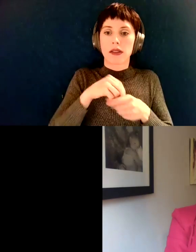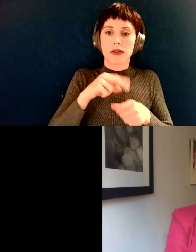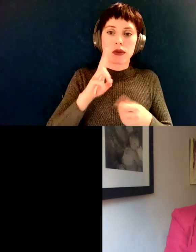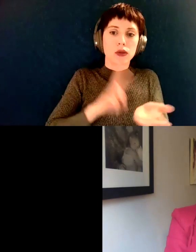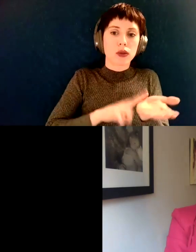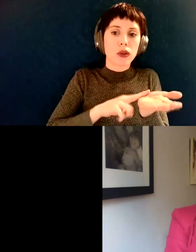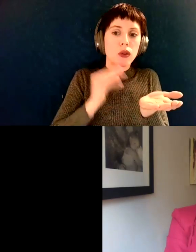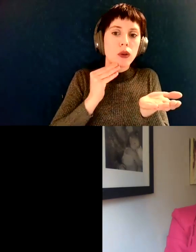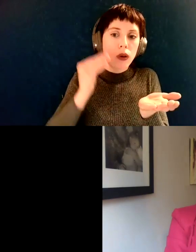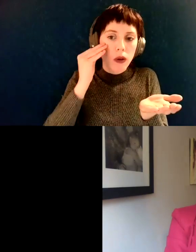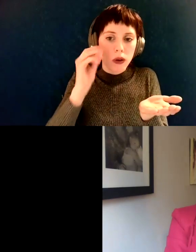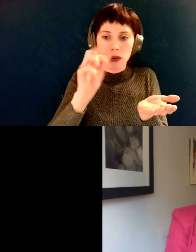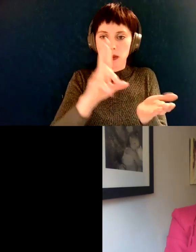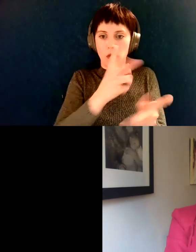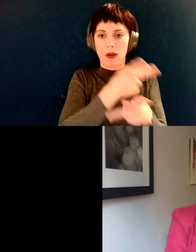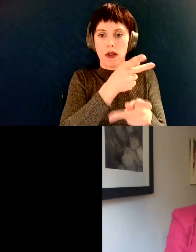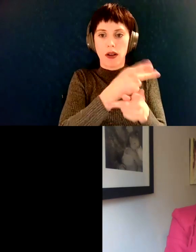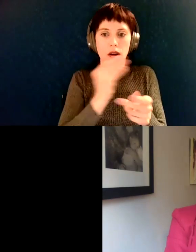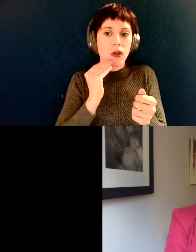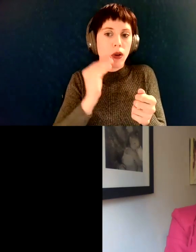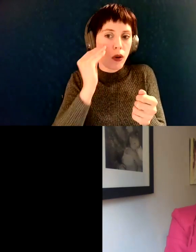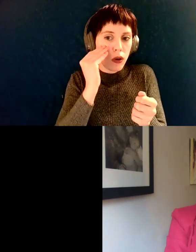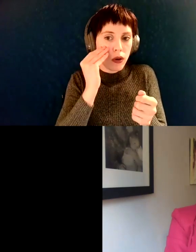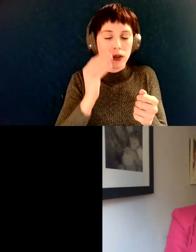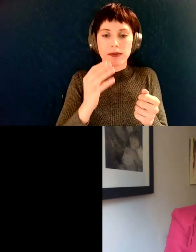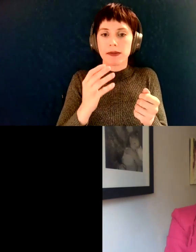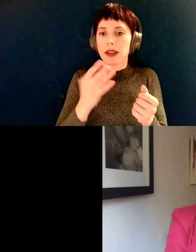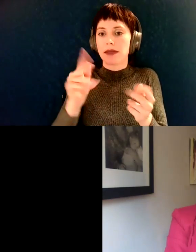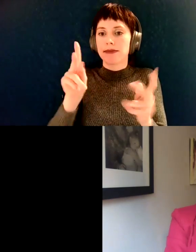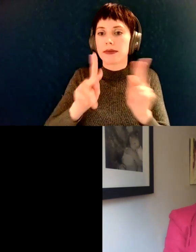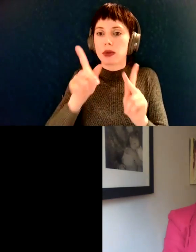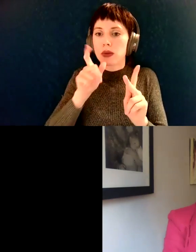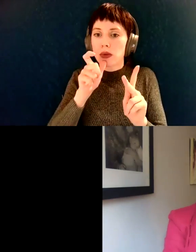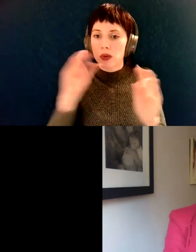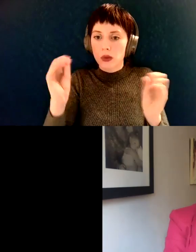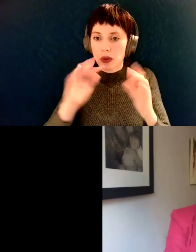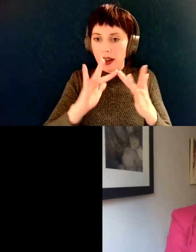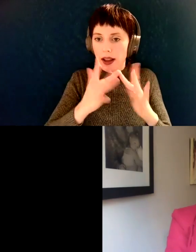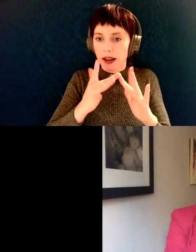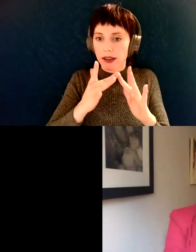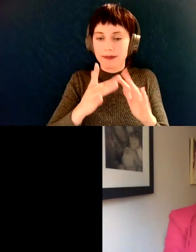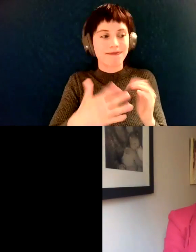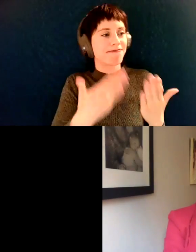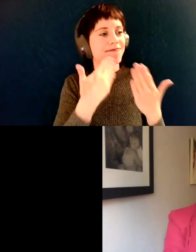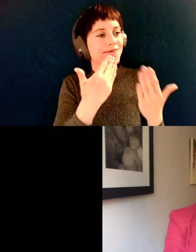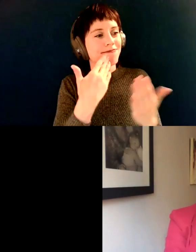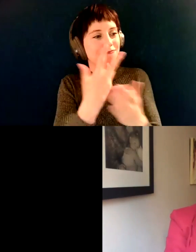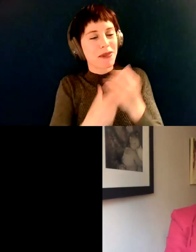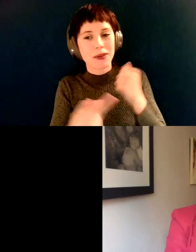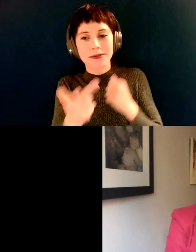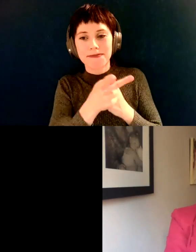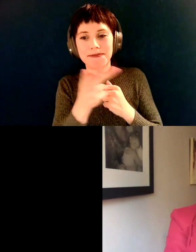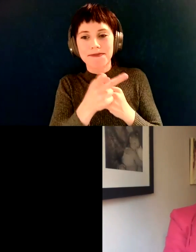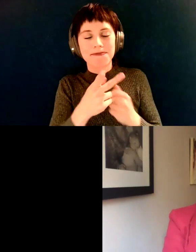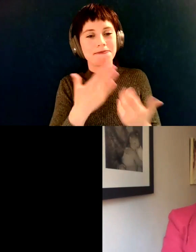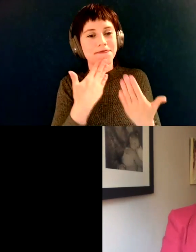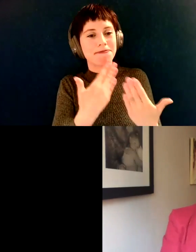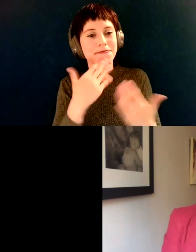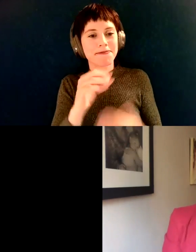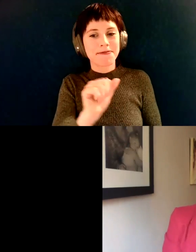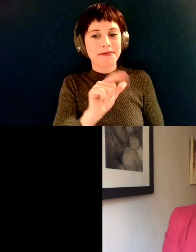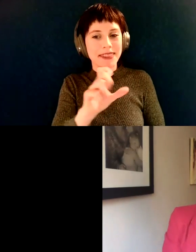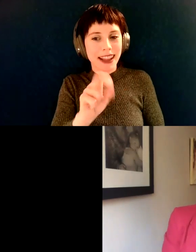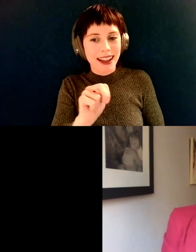uh, that aren't on the internet. Sure. Great. Thank you both so very much. really appreciate it, Alan and Nico.